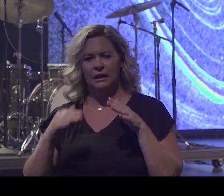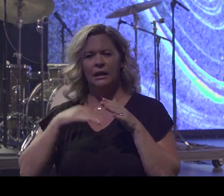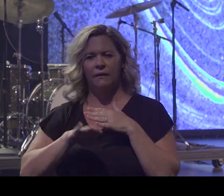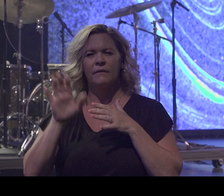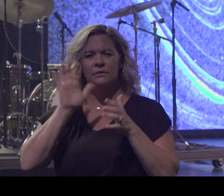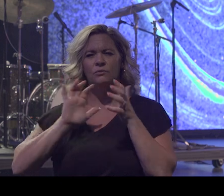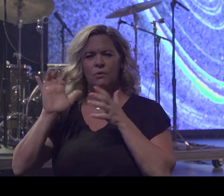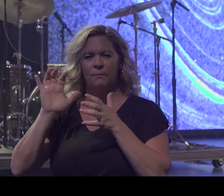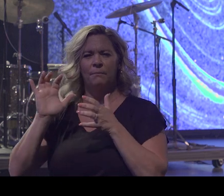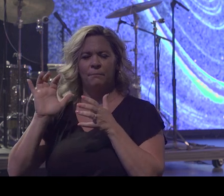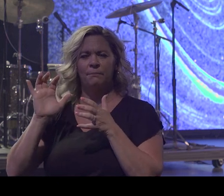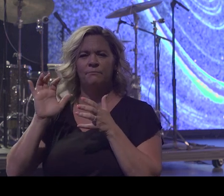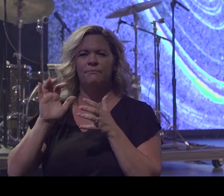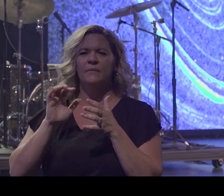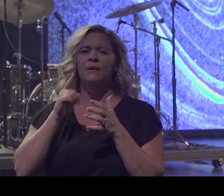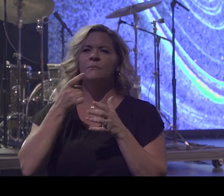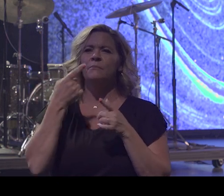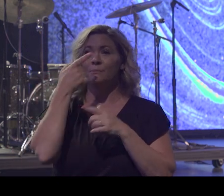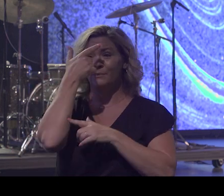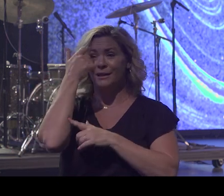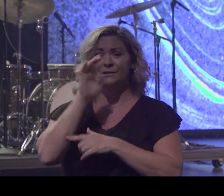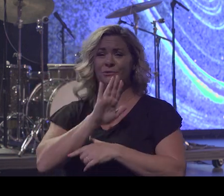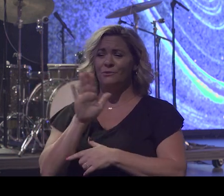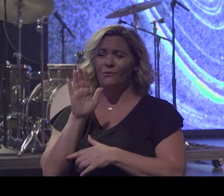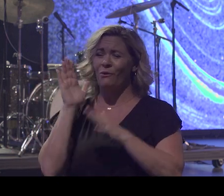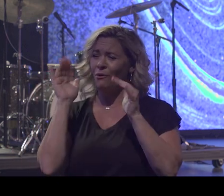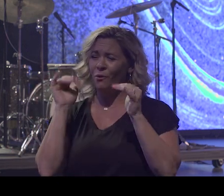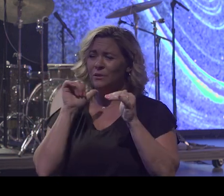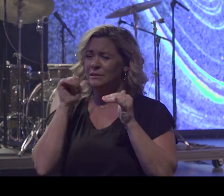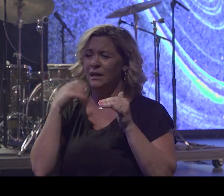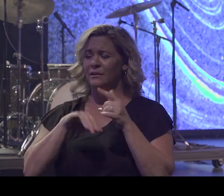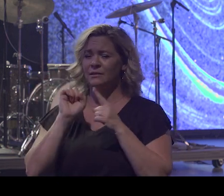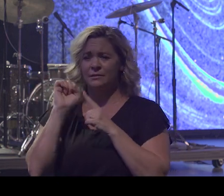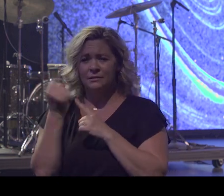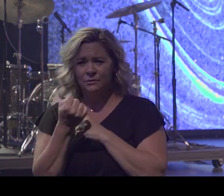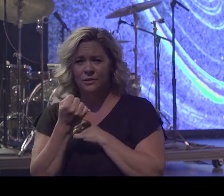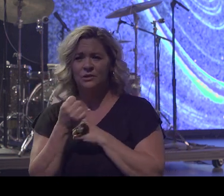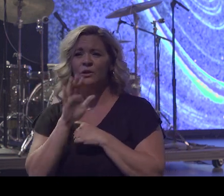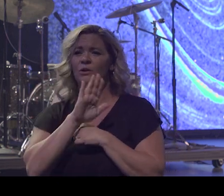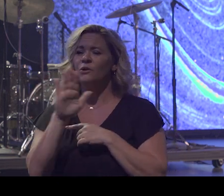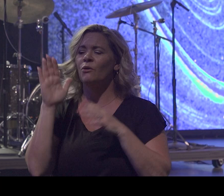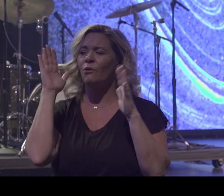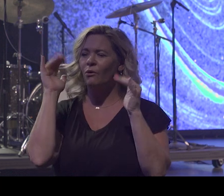Because your hope is not in the situation. Your hope is in the Lord.